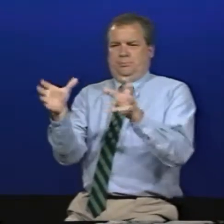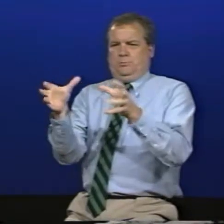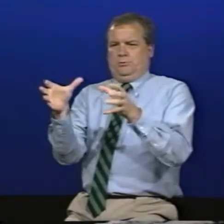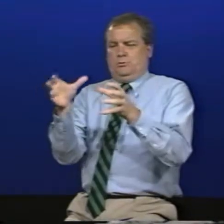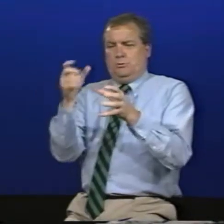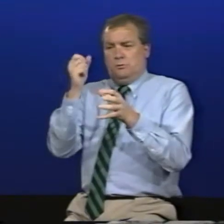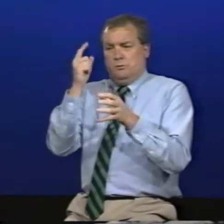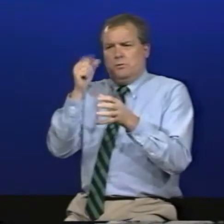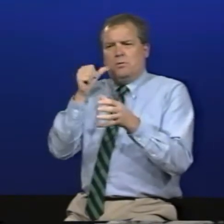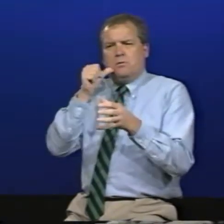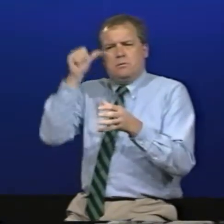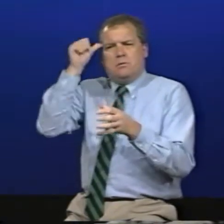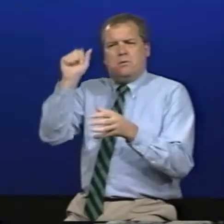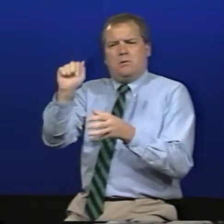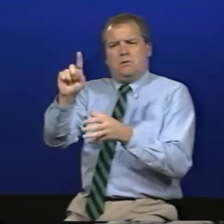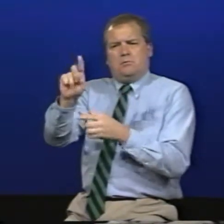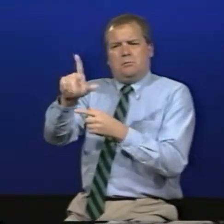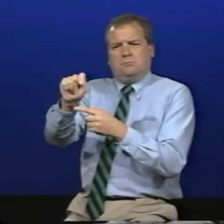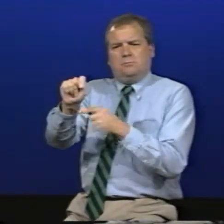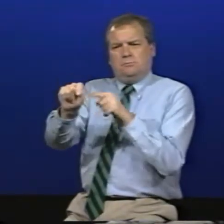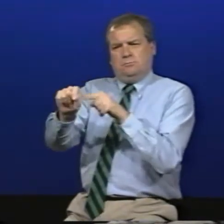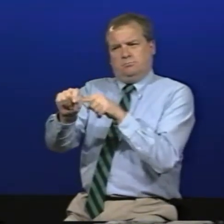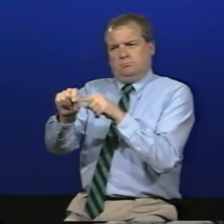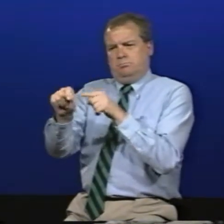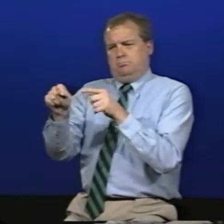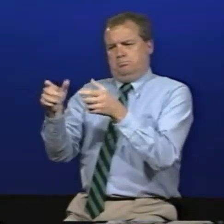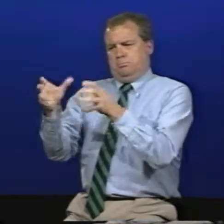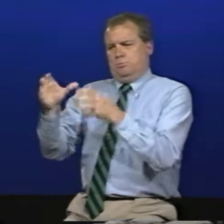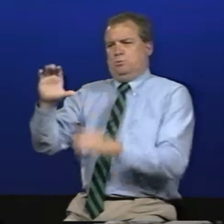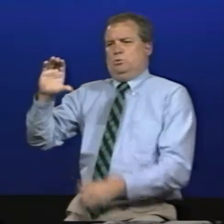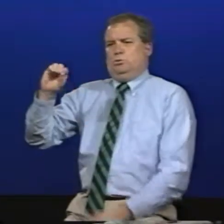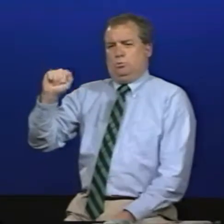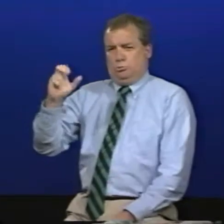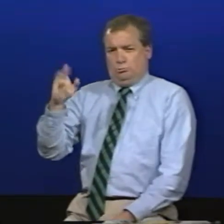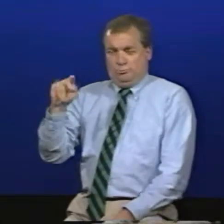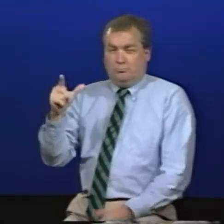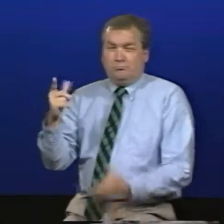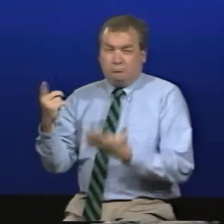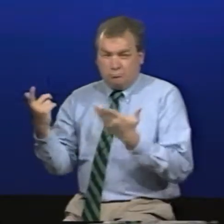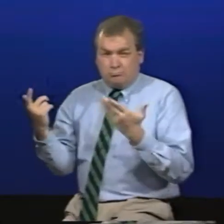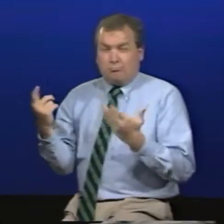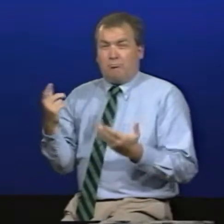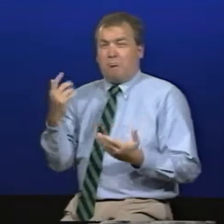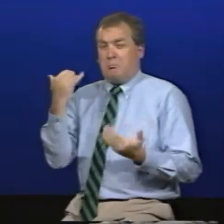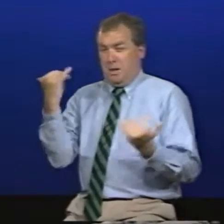I'm Bill Ennis, and I'm going to be talking to you about coaching adult basketball.